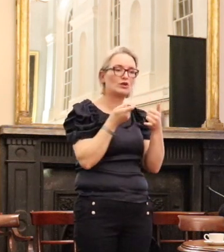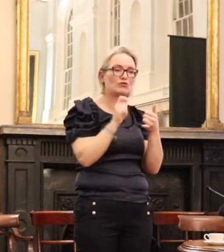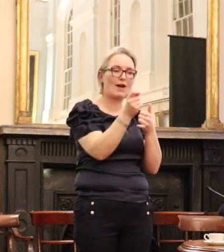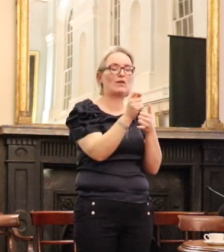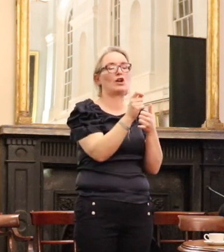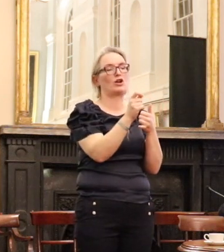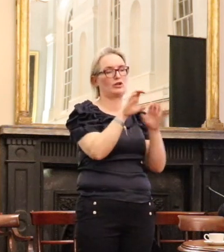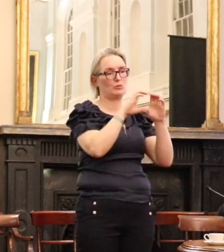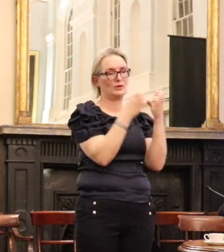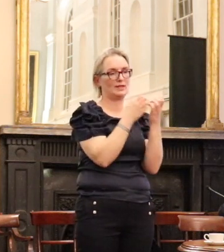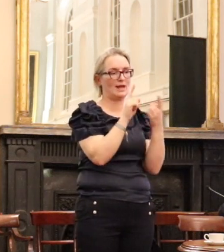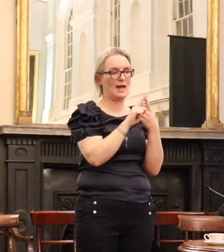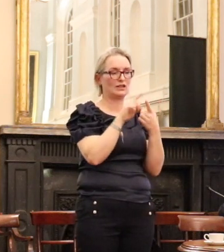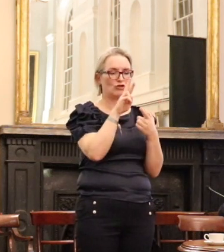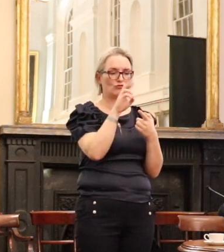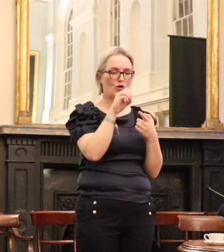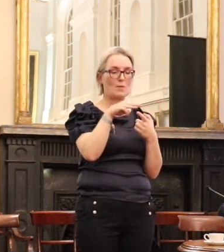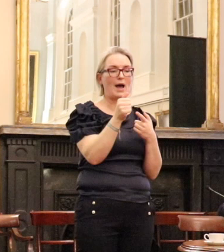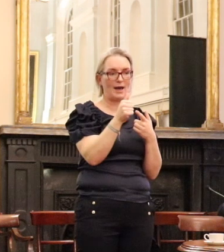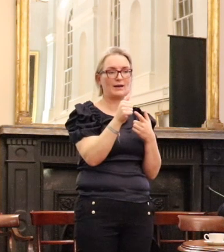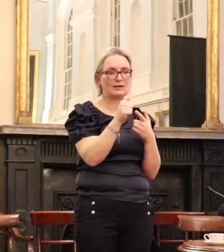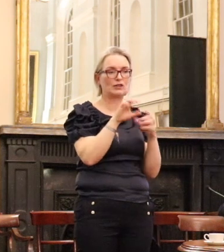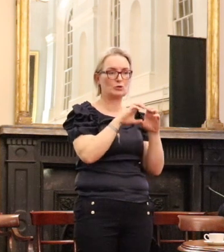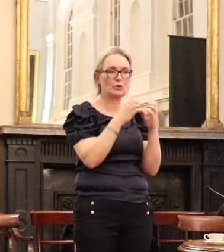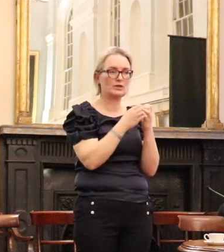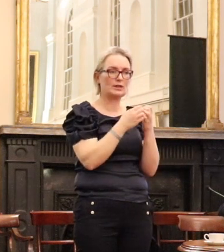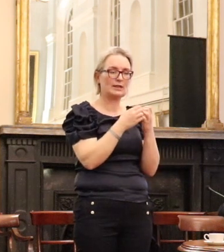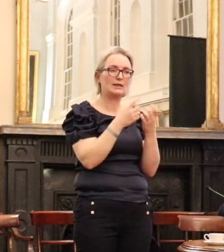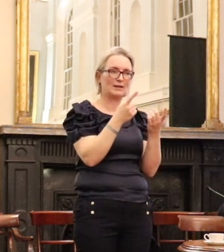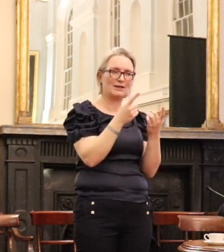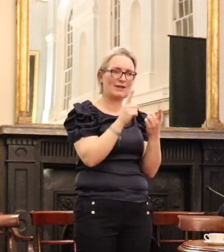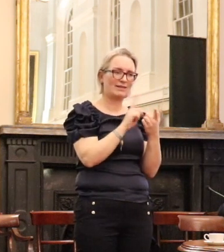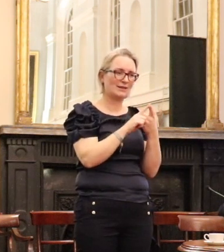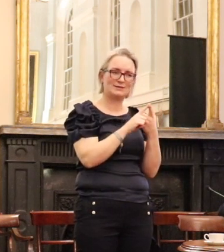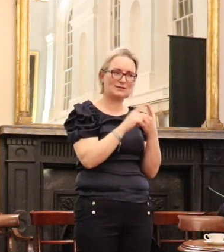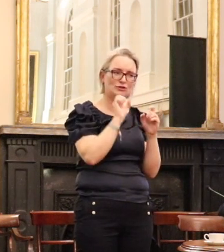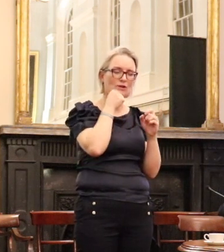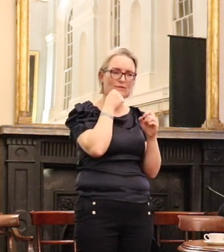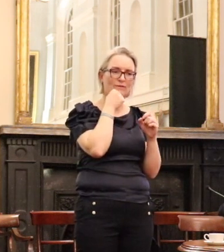specialist clinics for the Roma community and it is hard to say but that is one of the hardest politics